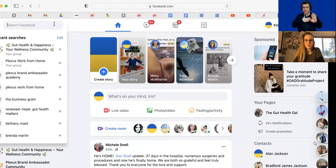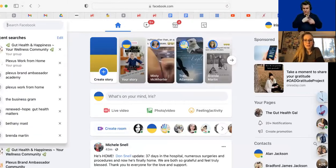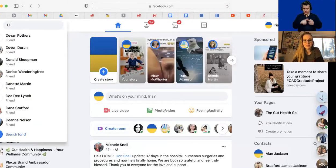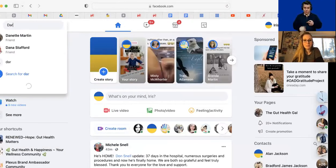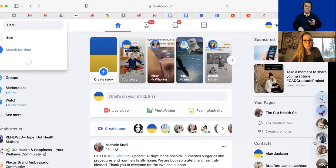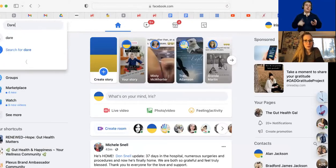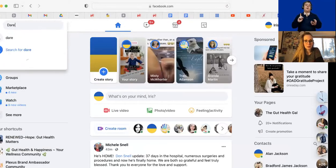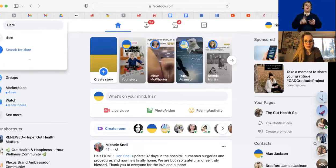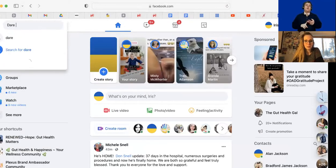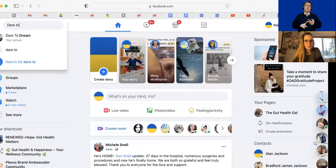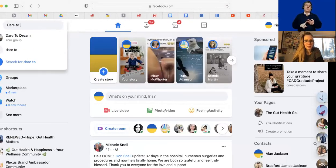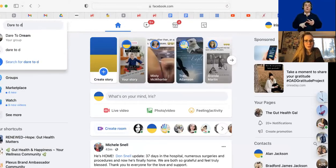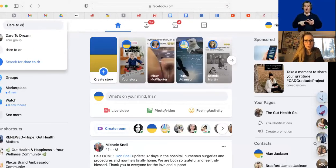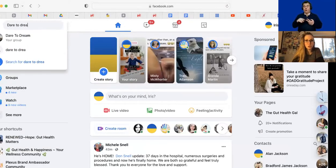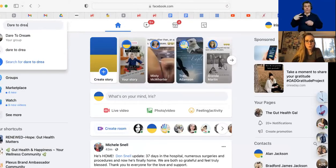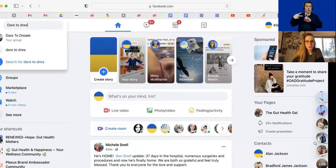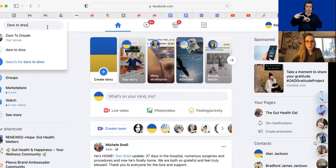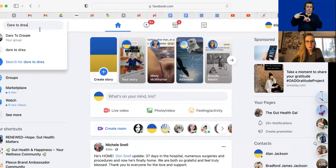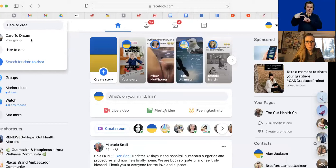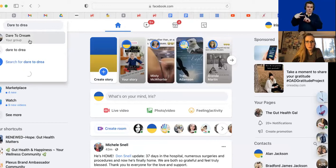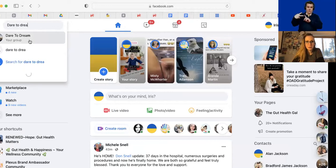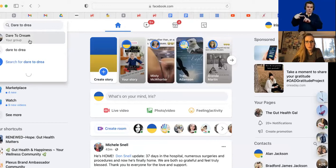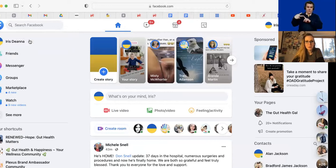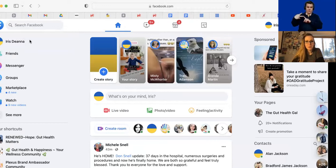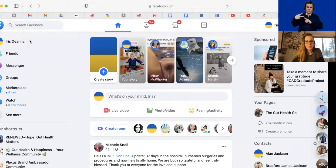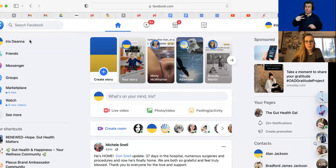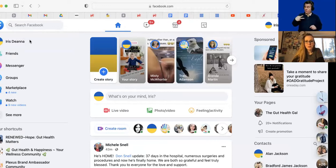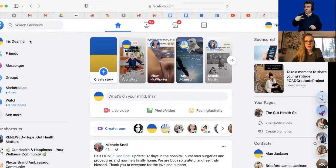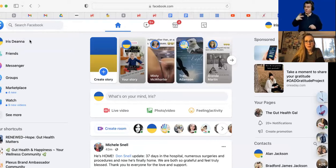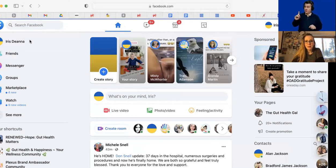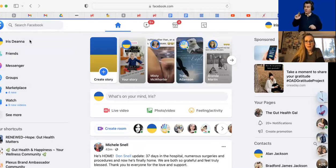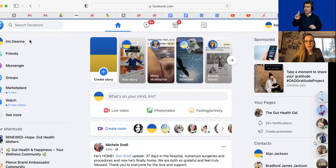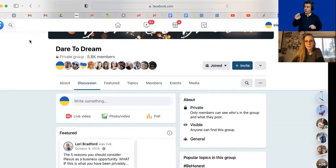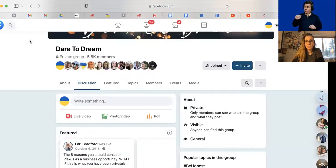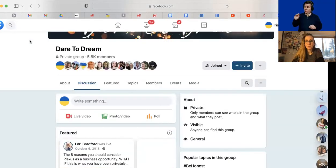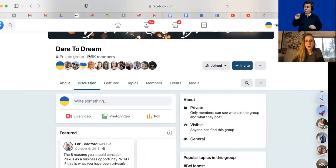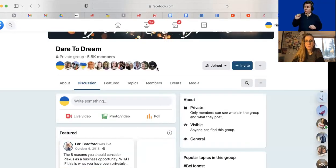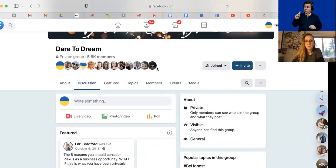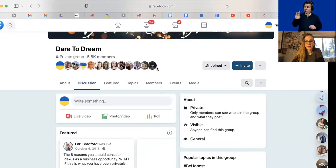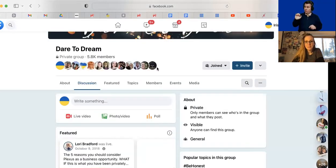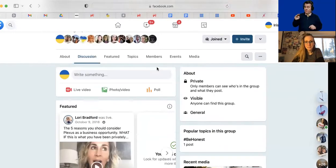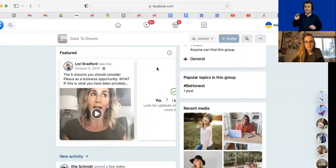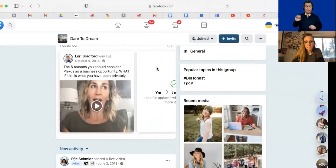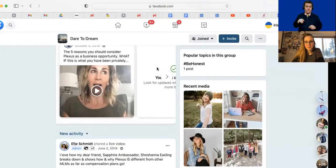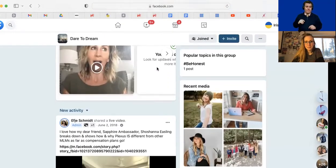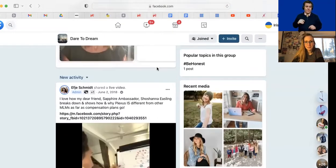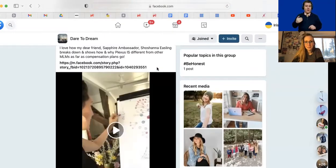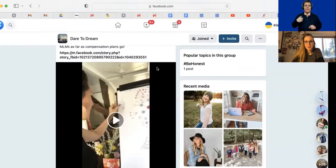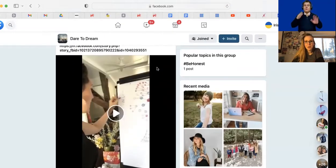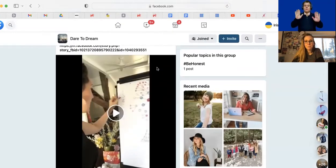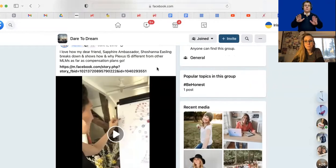And then this one dare to dream has some amazing